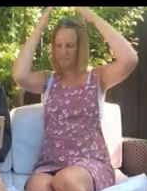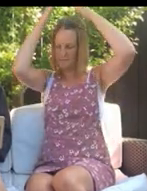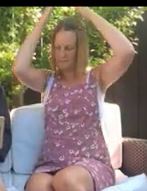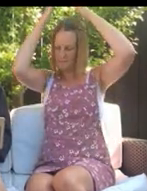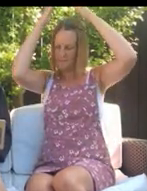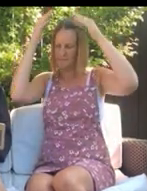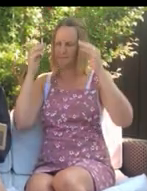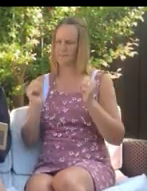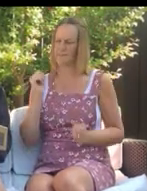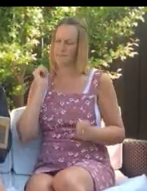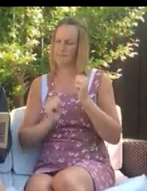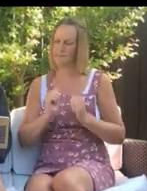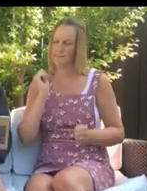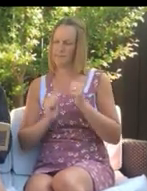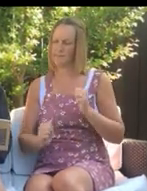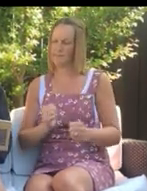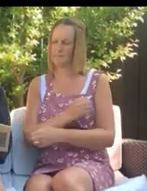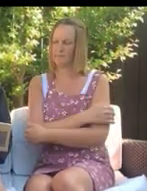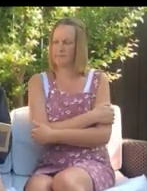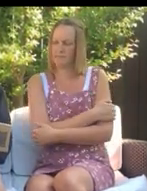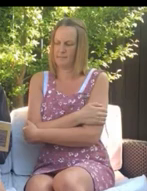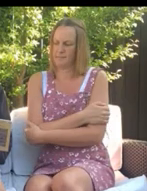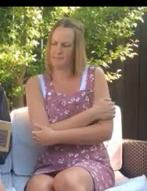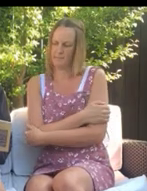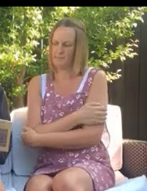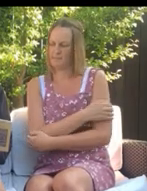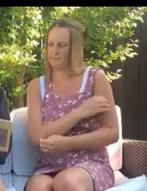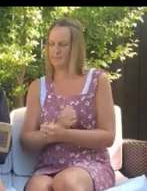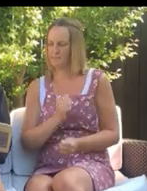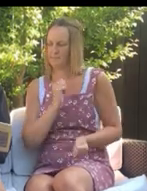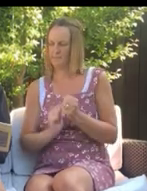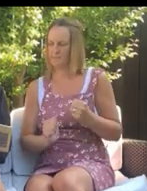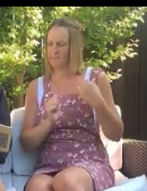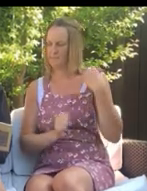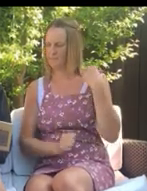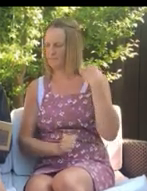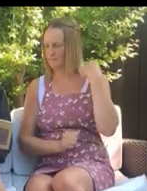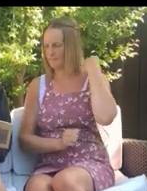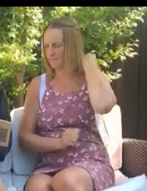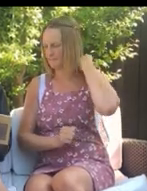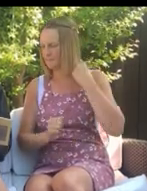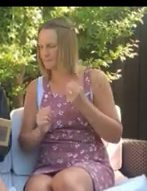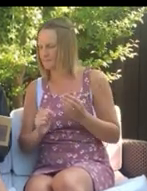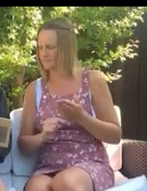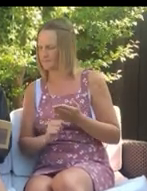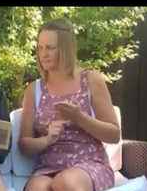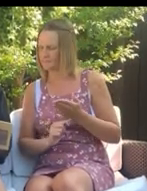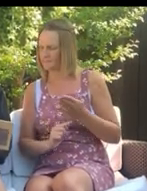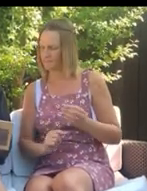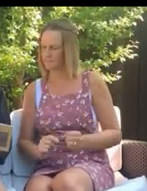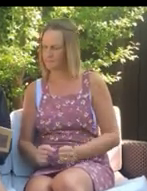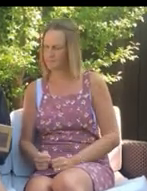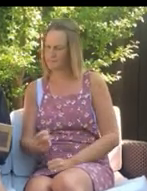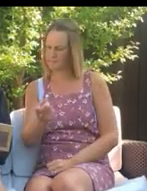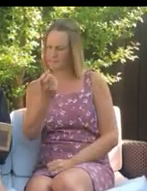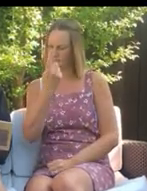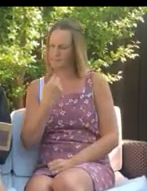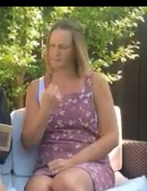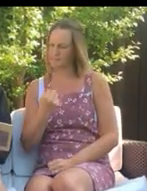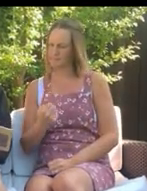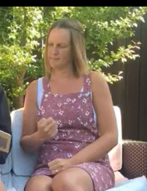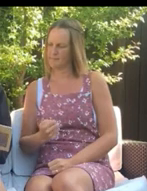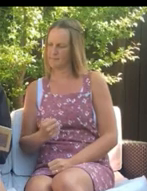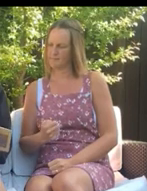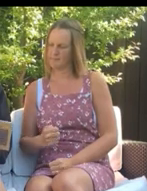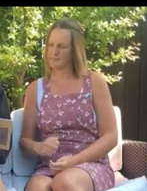winding caves they race. The teddies run with all their might and Timmy leads them through a gap. This